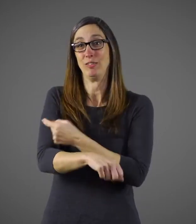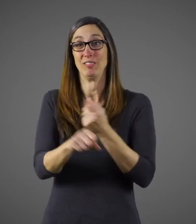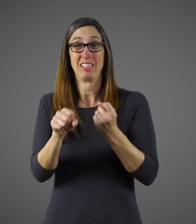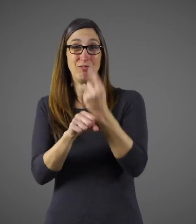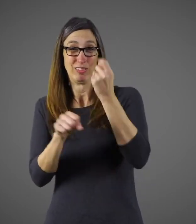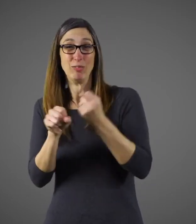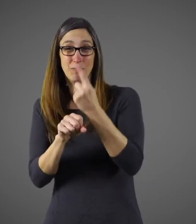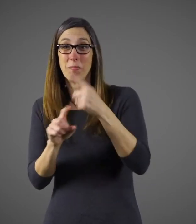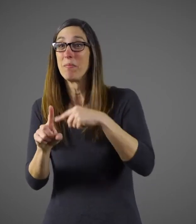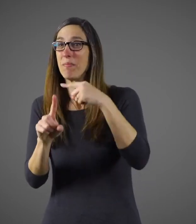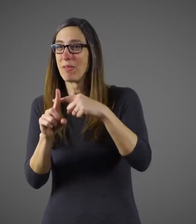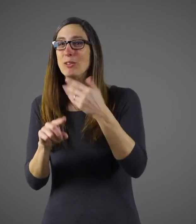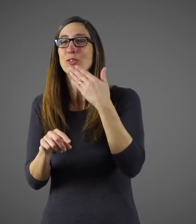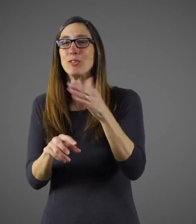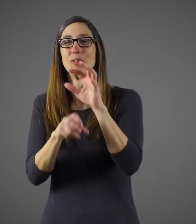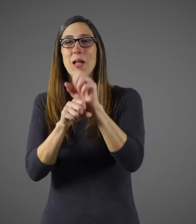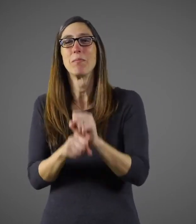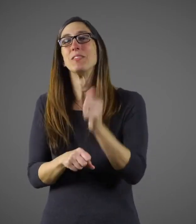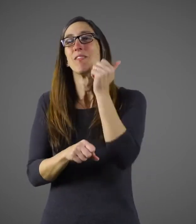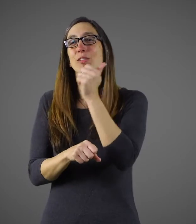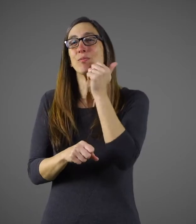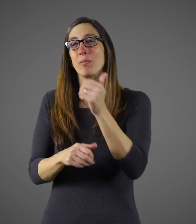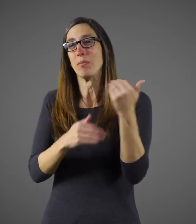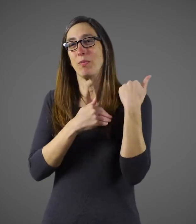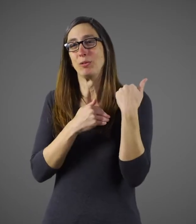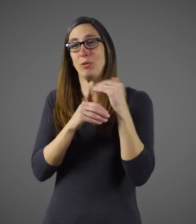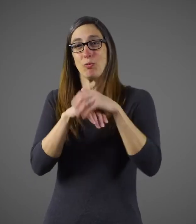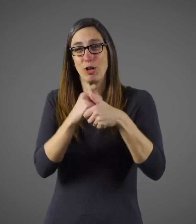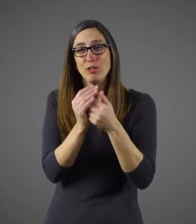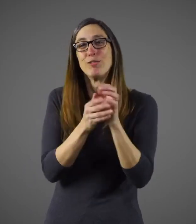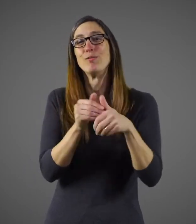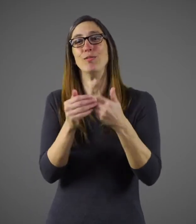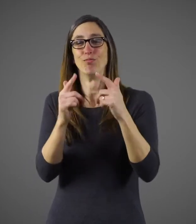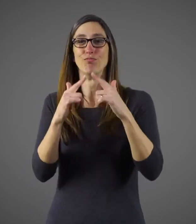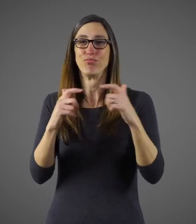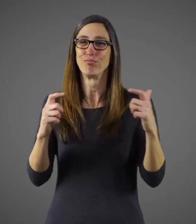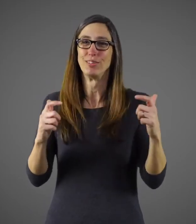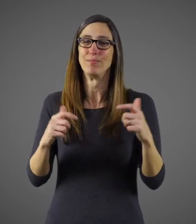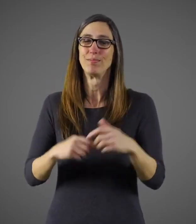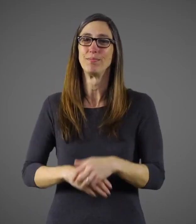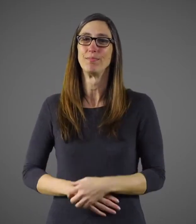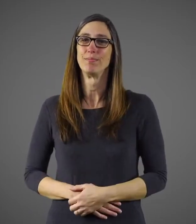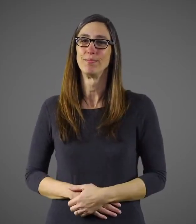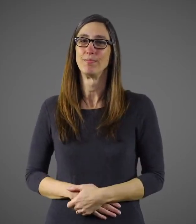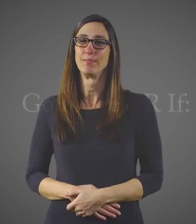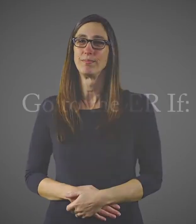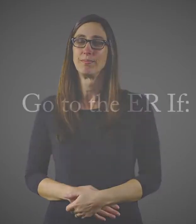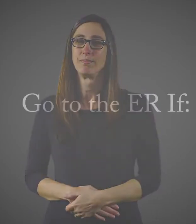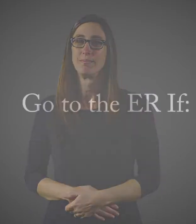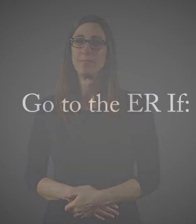by getting a flu shot every year and taking responsibility by developing healthy habits like washing your hands often.